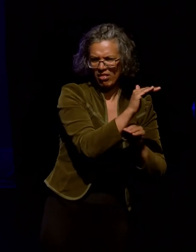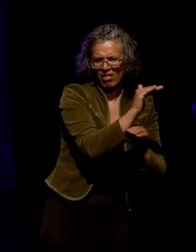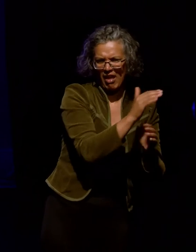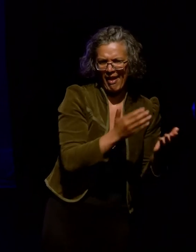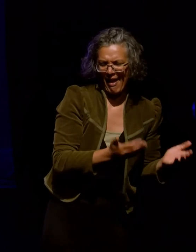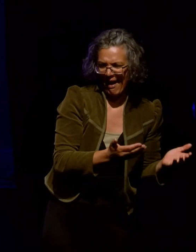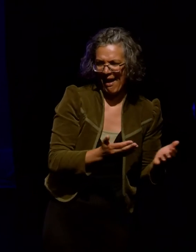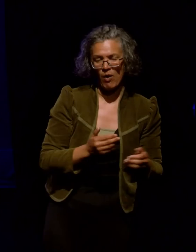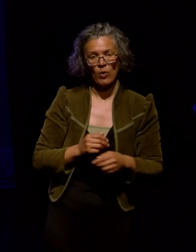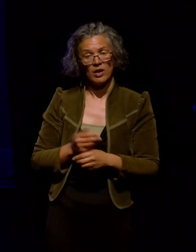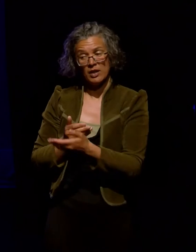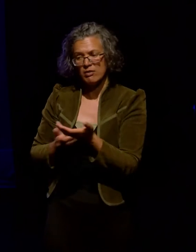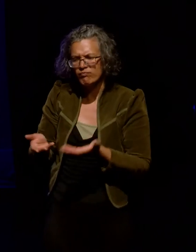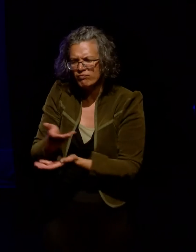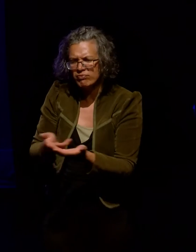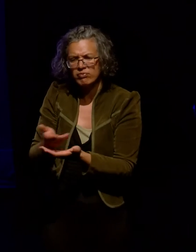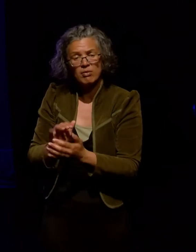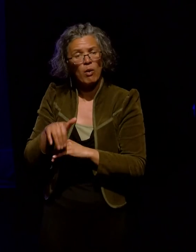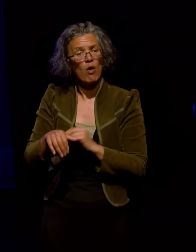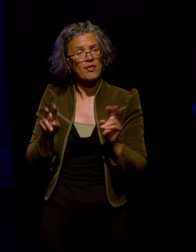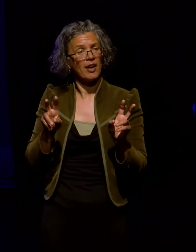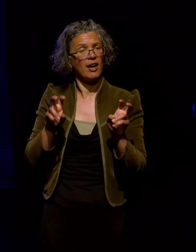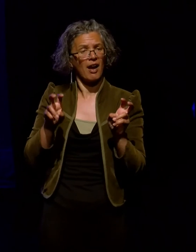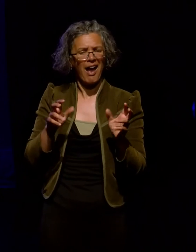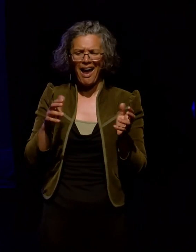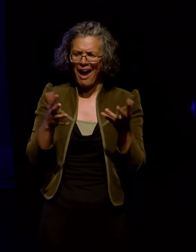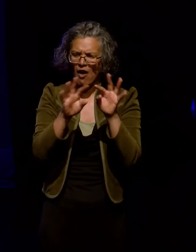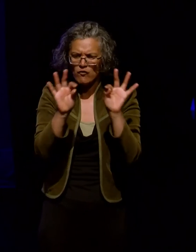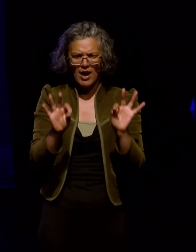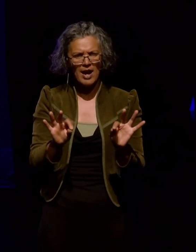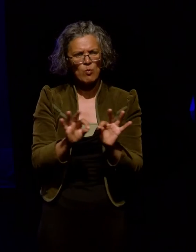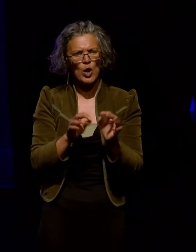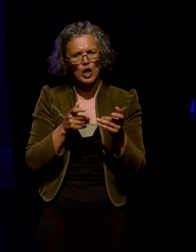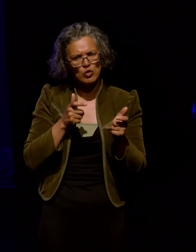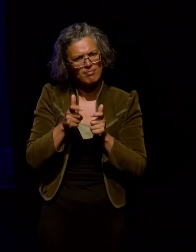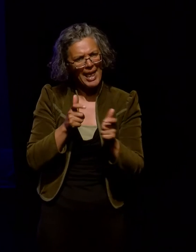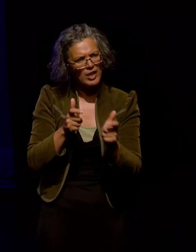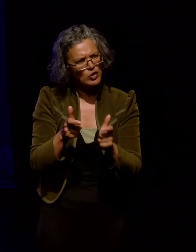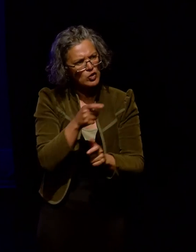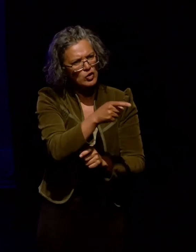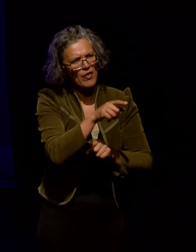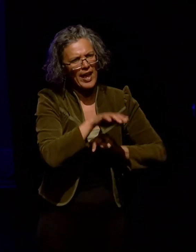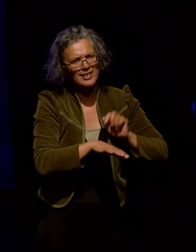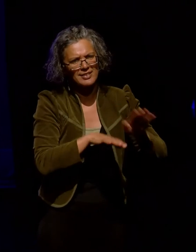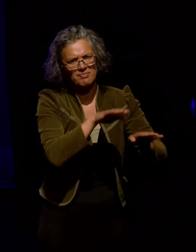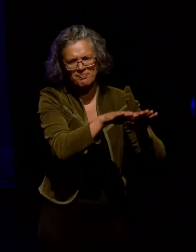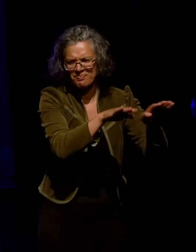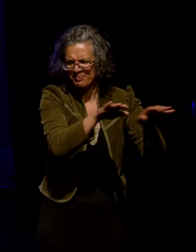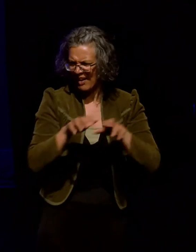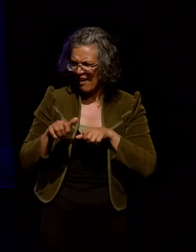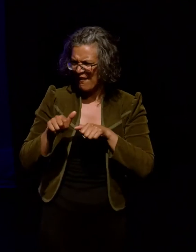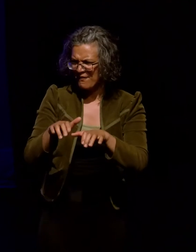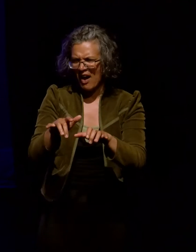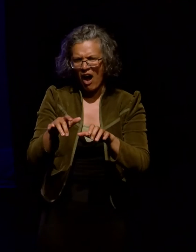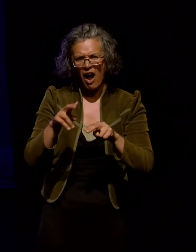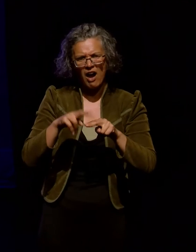discussions have been held around how we can set up a framework or a procedure to manage this process. What file formats are going